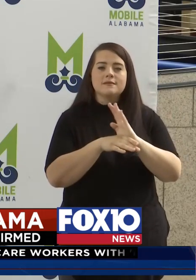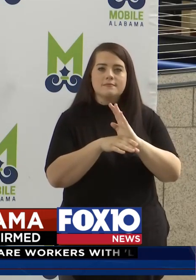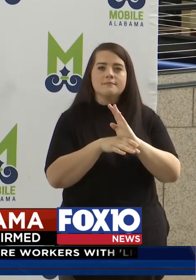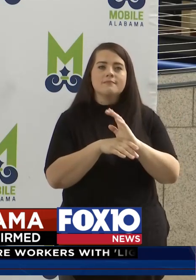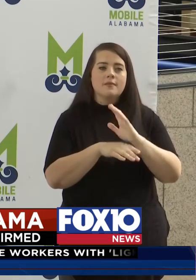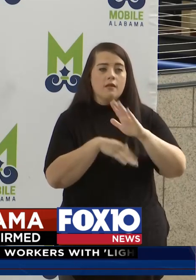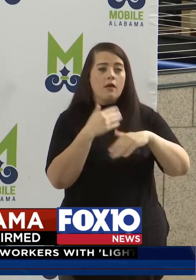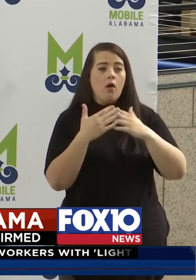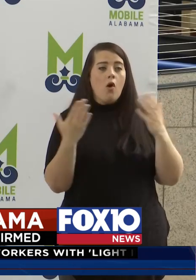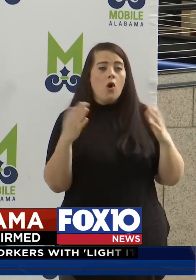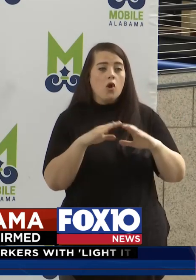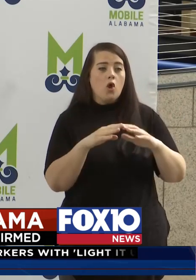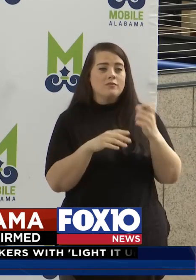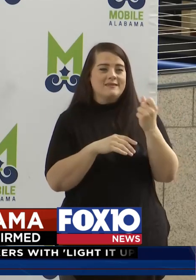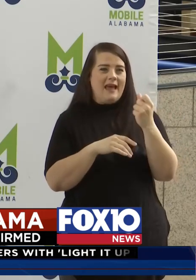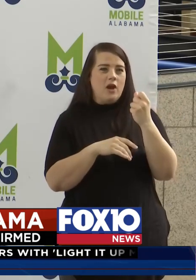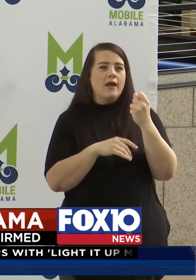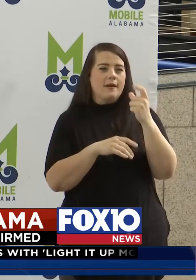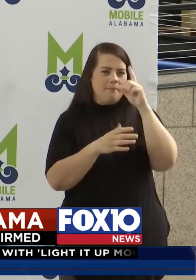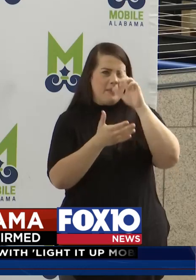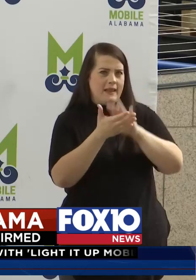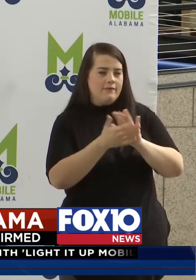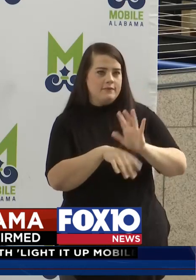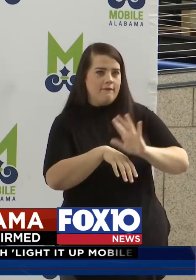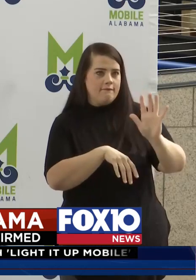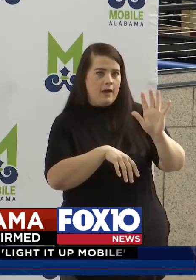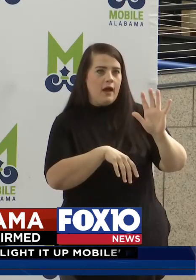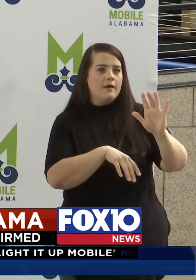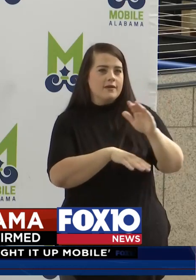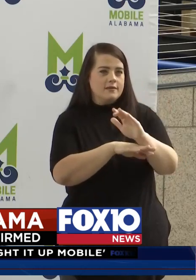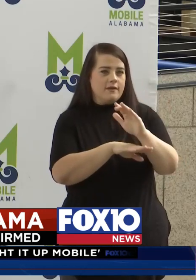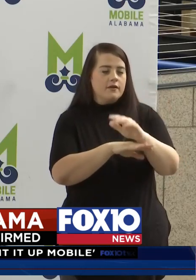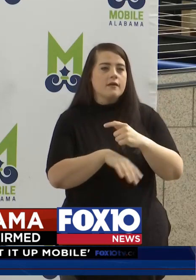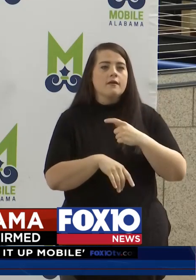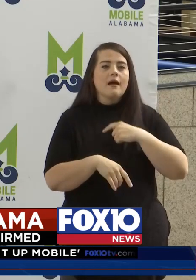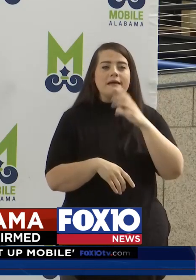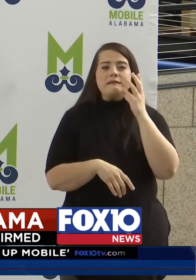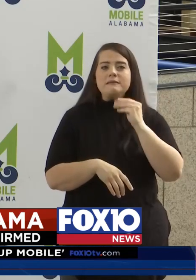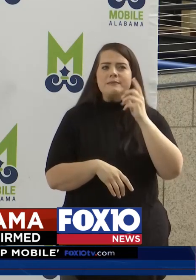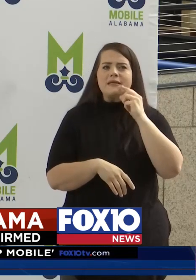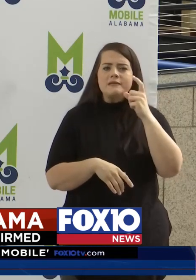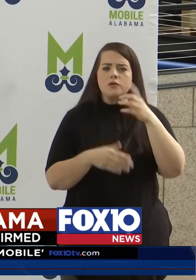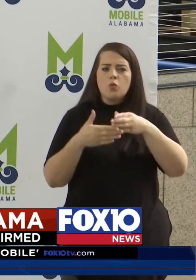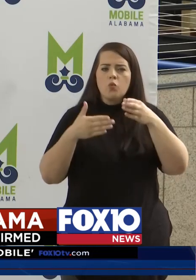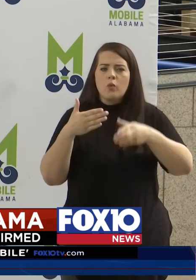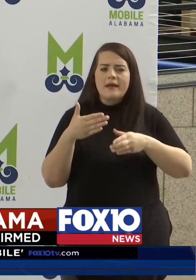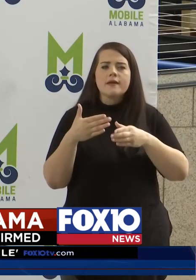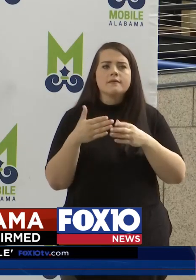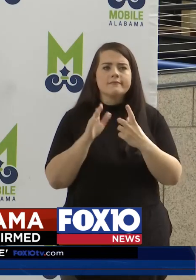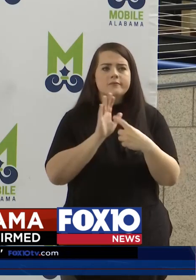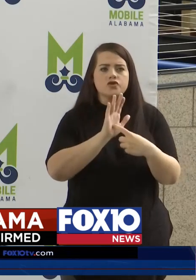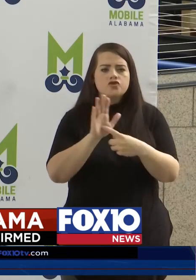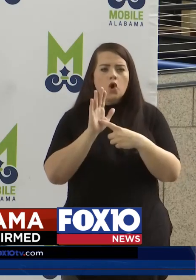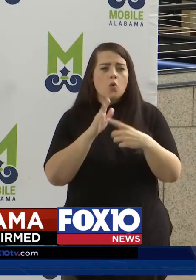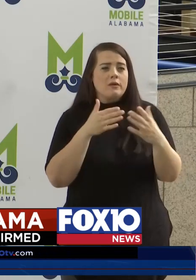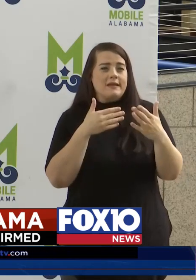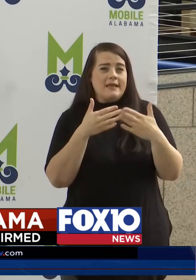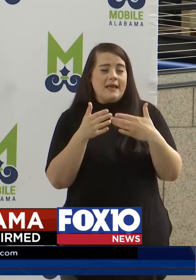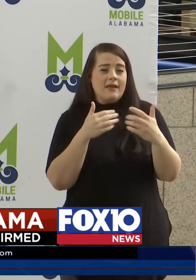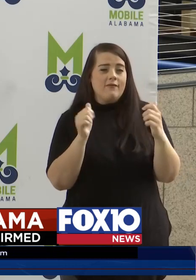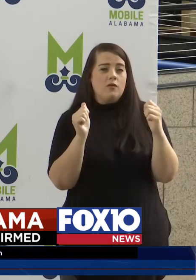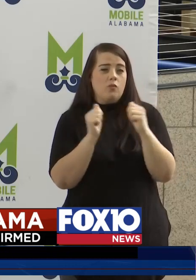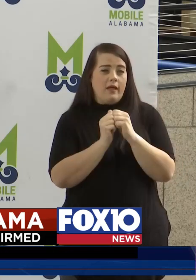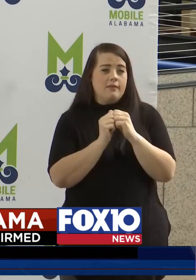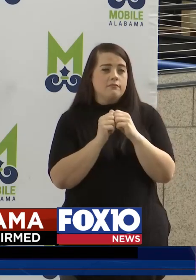all closed Saturday, I believe it was at 5 o'clock. I experienced this past weekend, though, showed us that even with